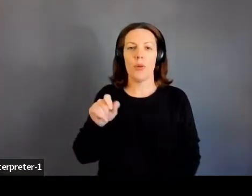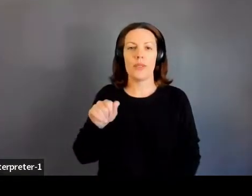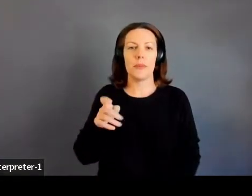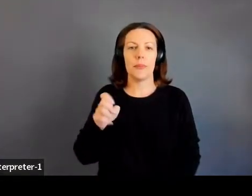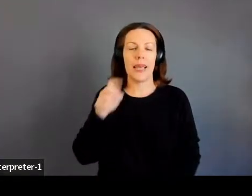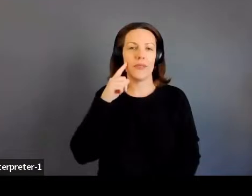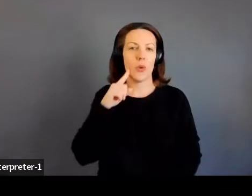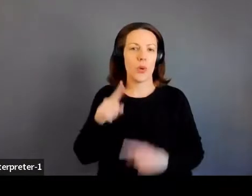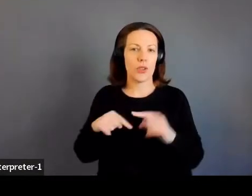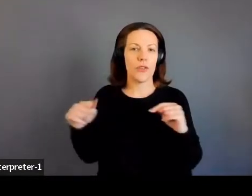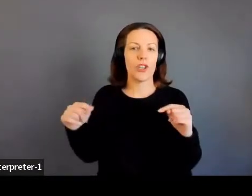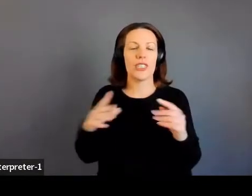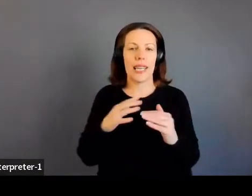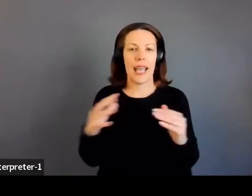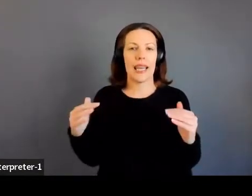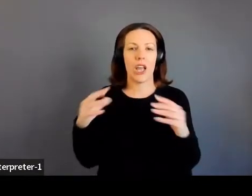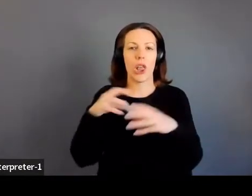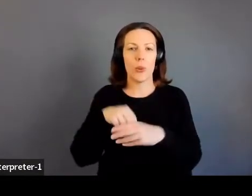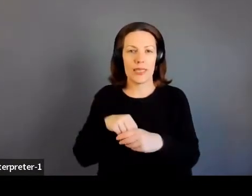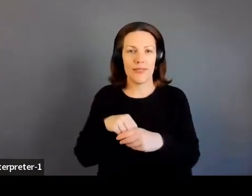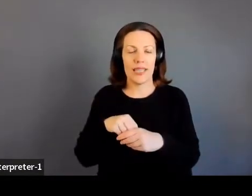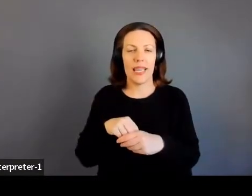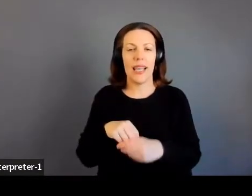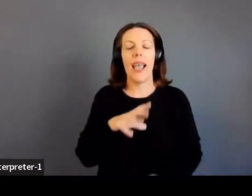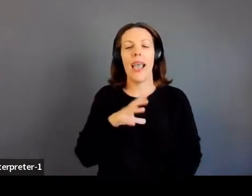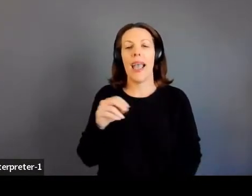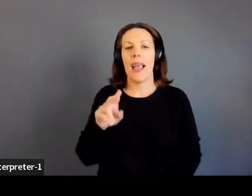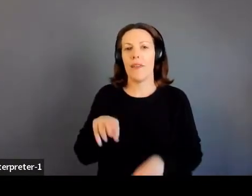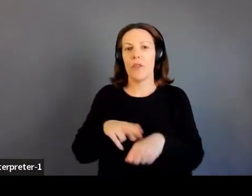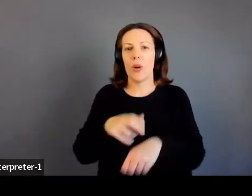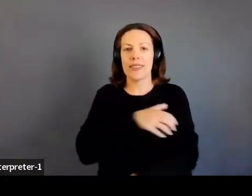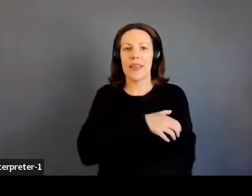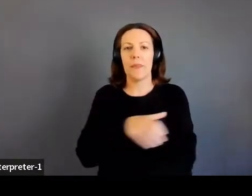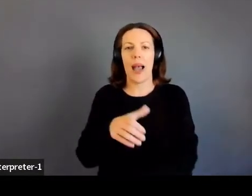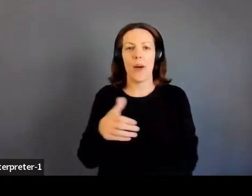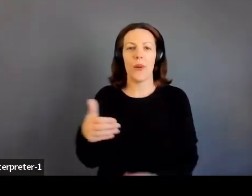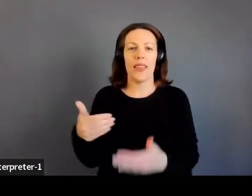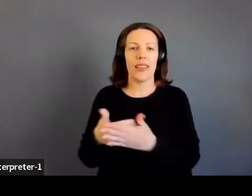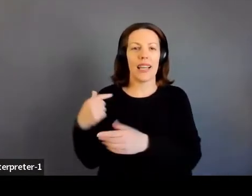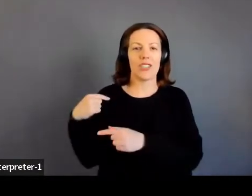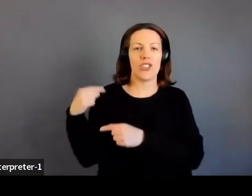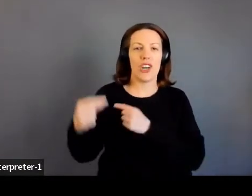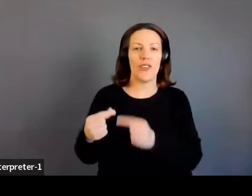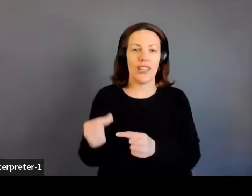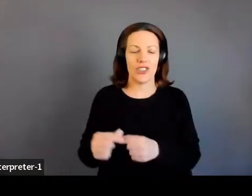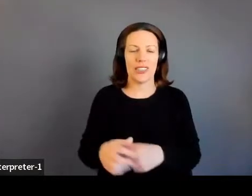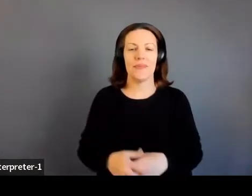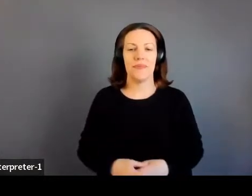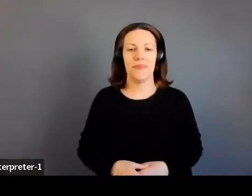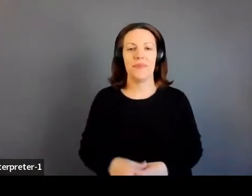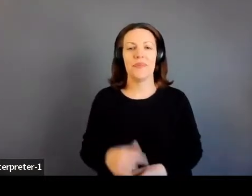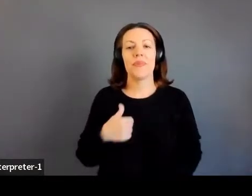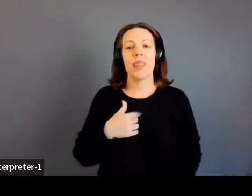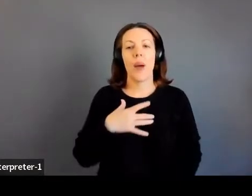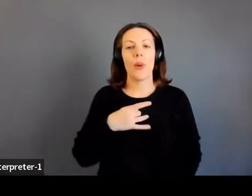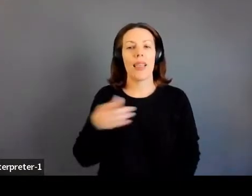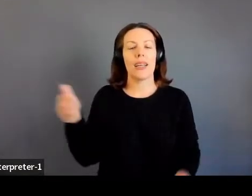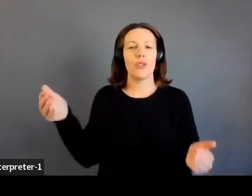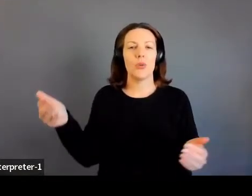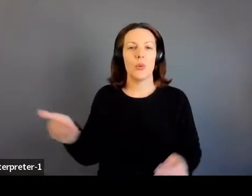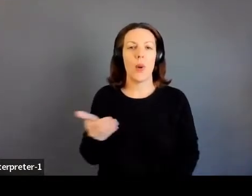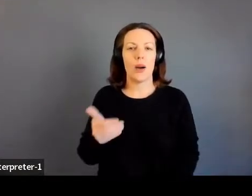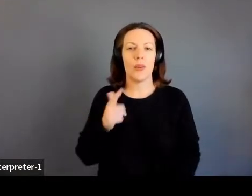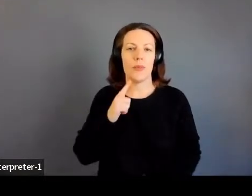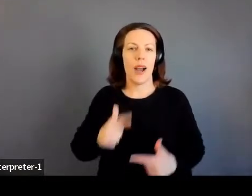diversity and inclusivity, and of course, empowering our next generation. So I'd like to welcome our